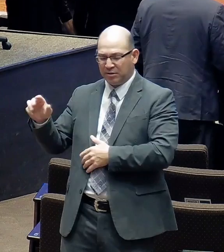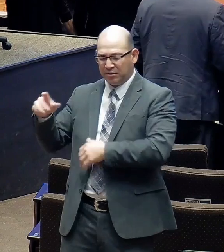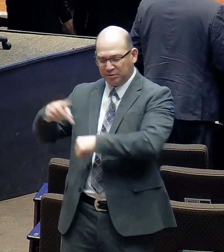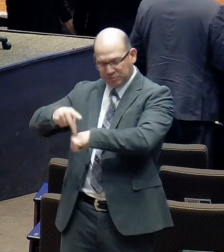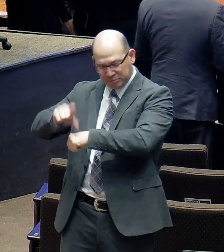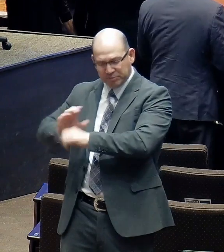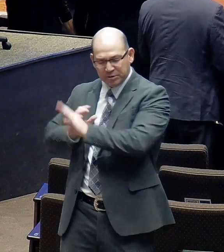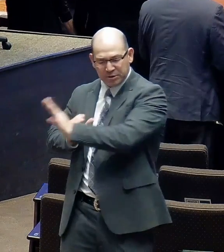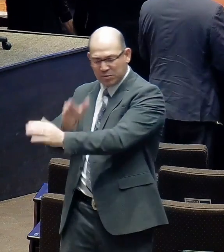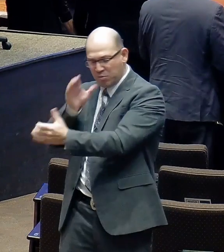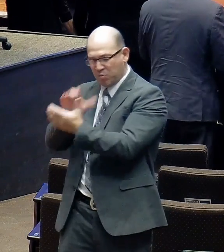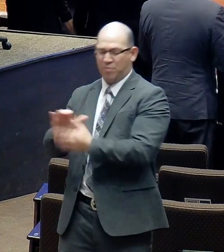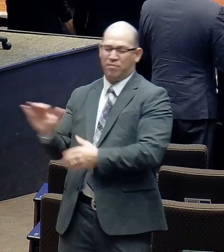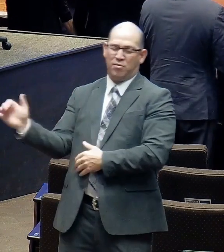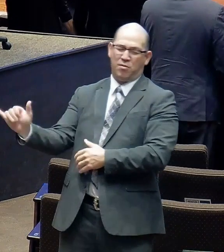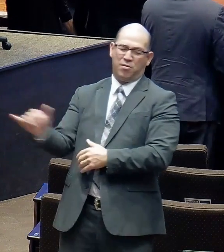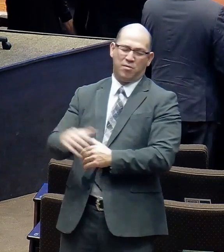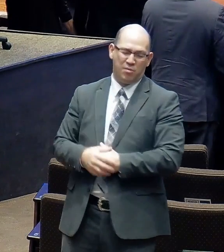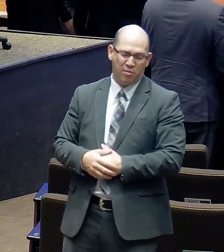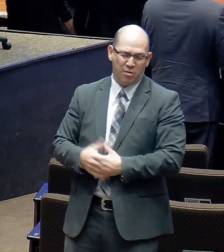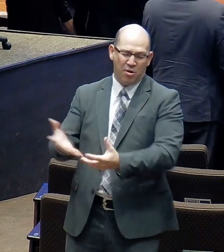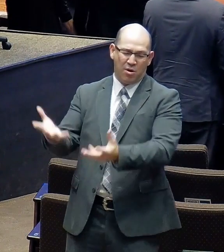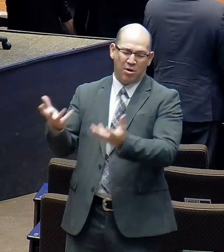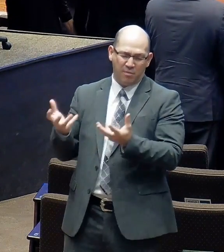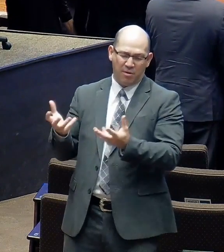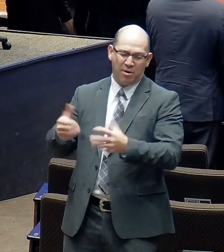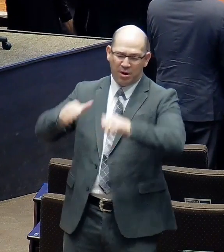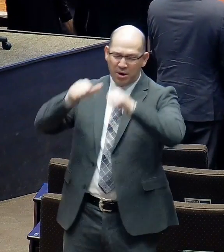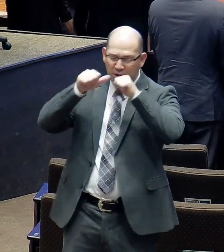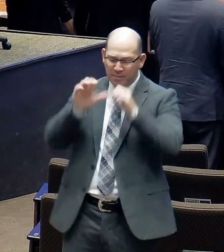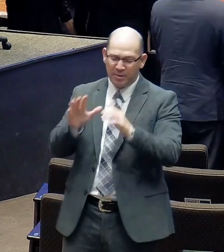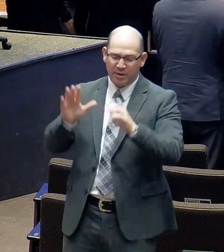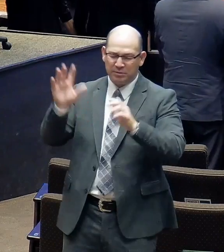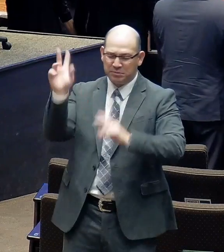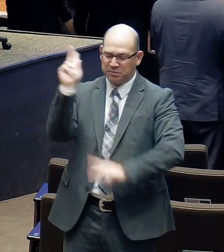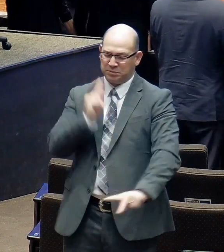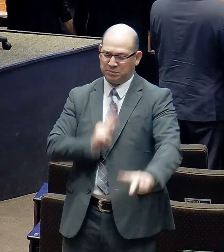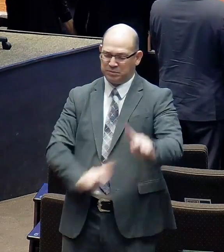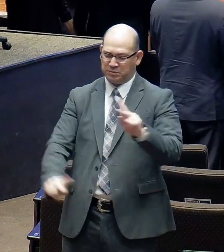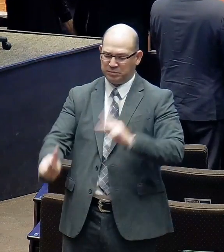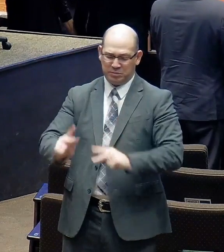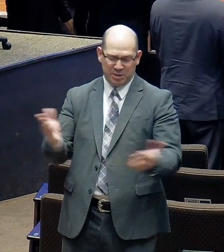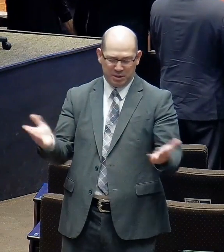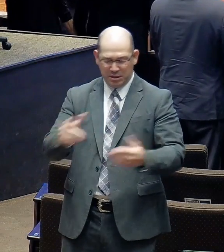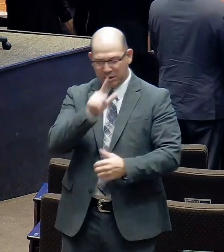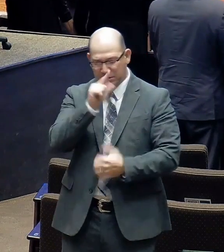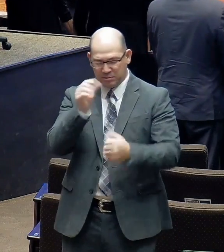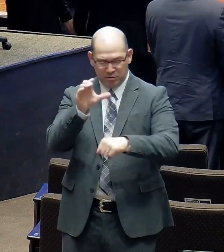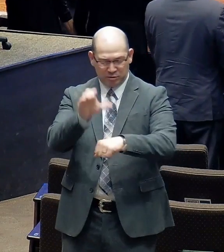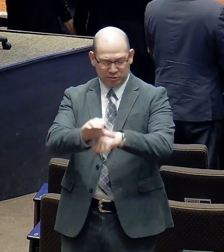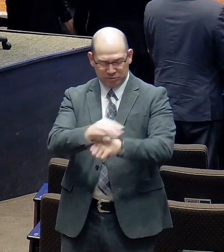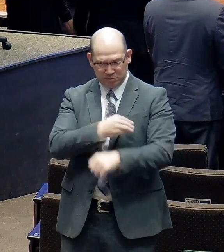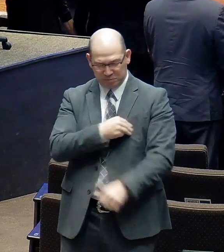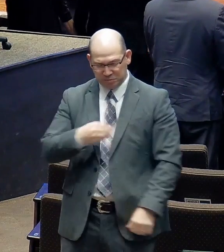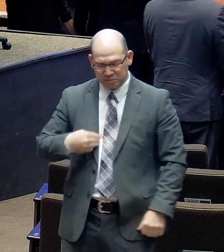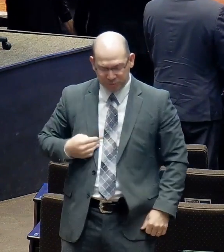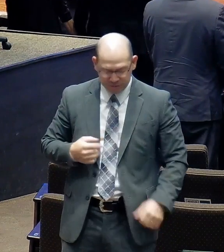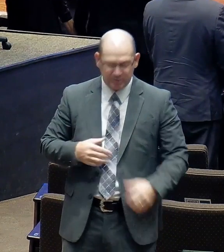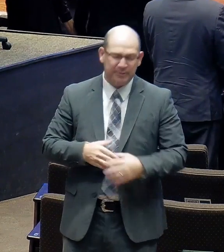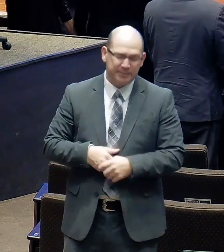I'd like to be a blessing to the wonderful people of Lancaster Baptist Church. They have blessed me in